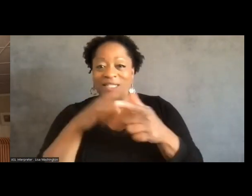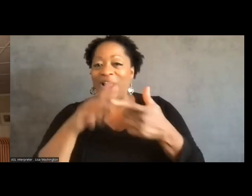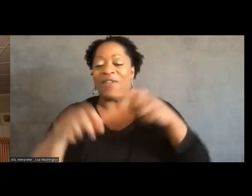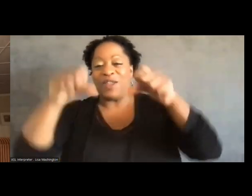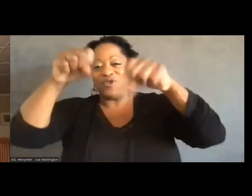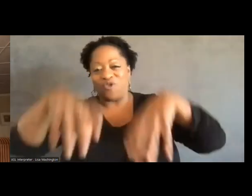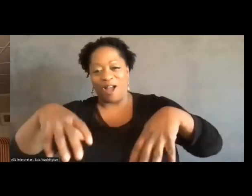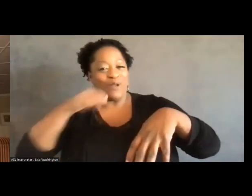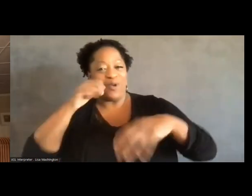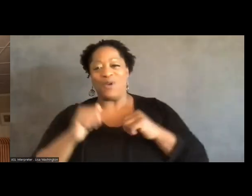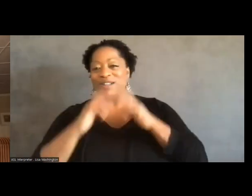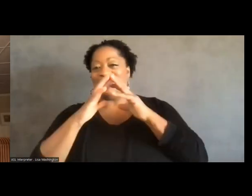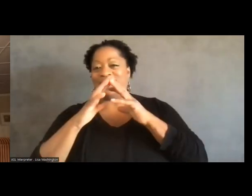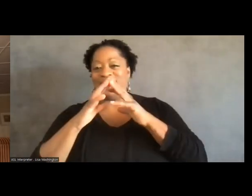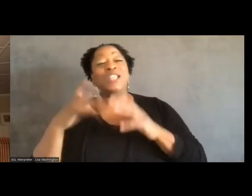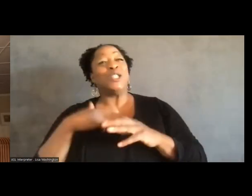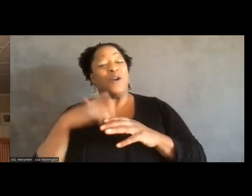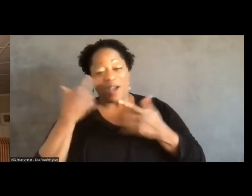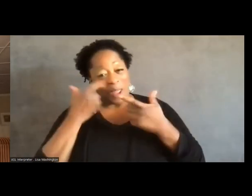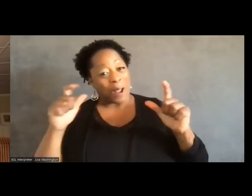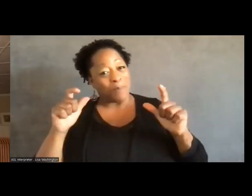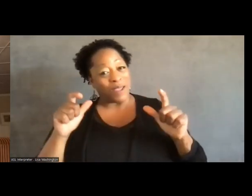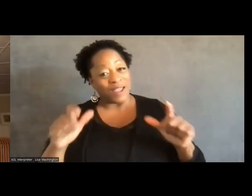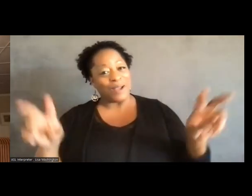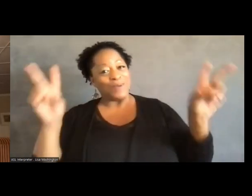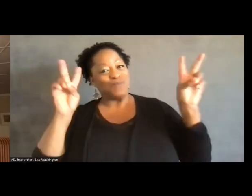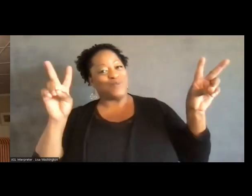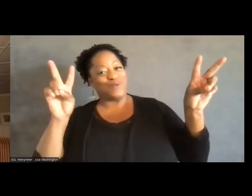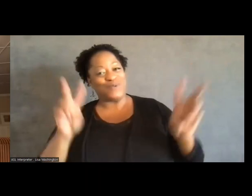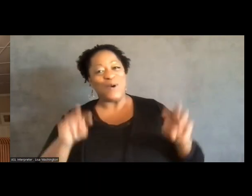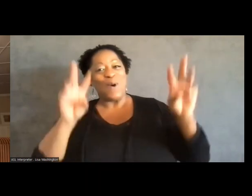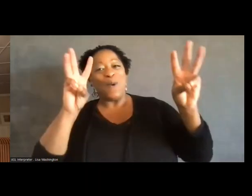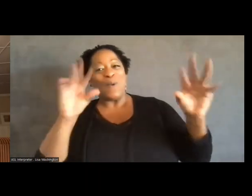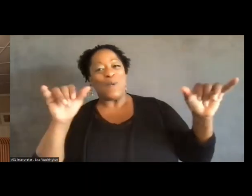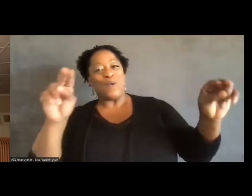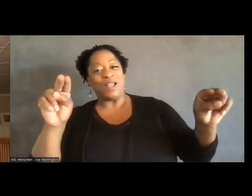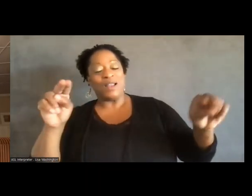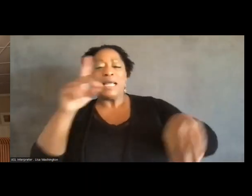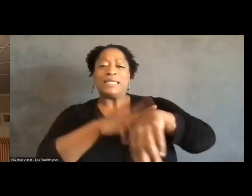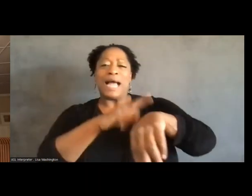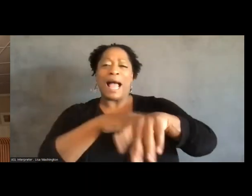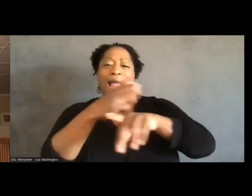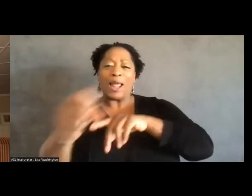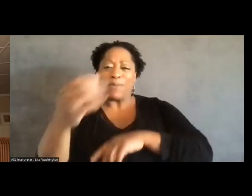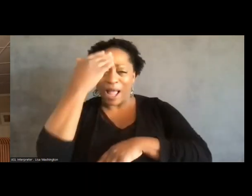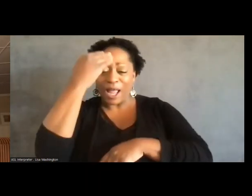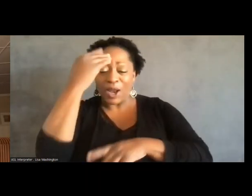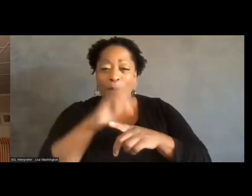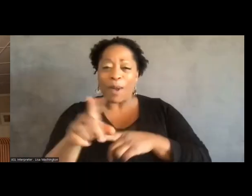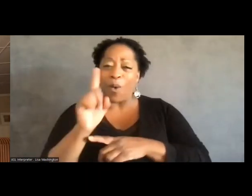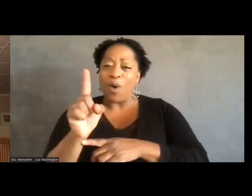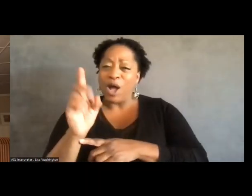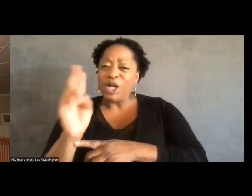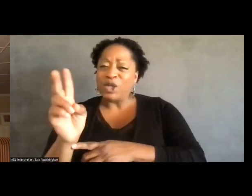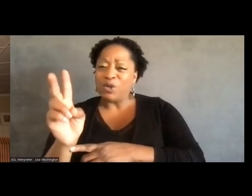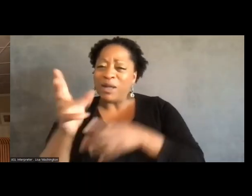built. So it felt like a major victory. I know I'm sort of at my time here. I want to just spend a minute or two